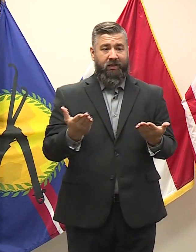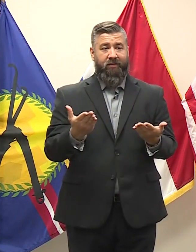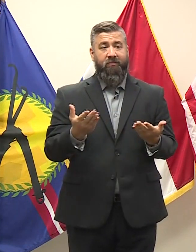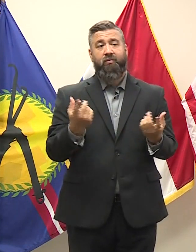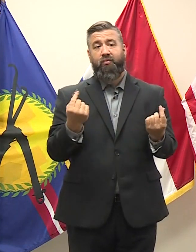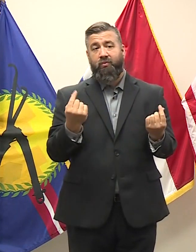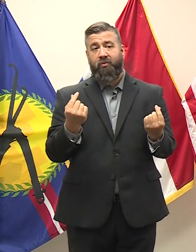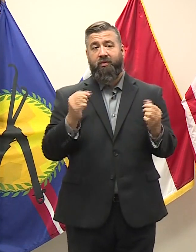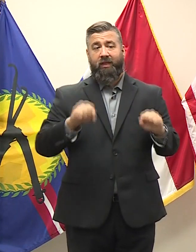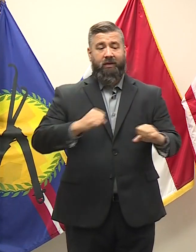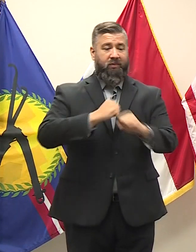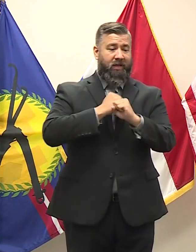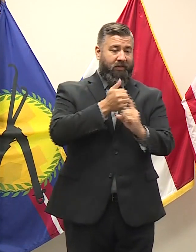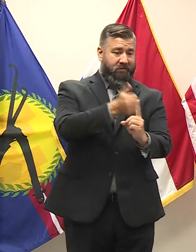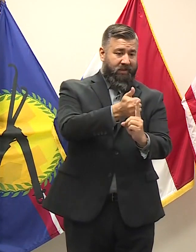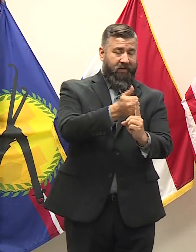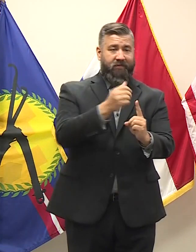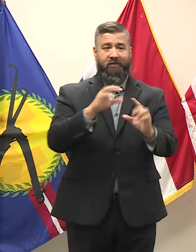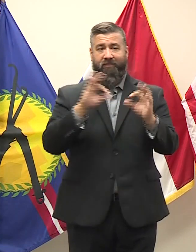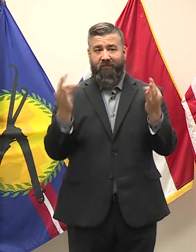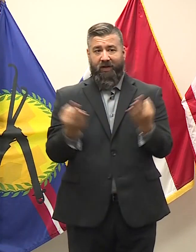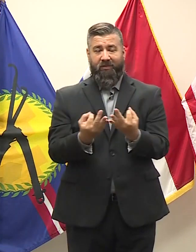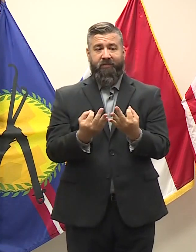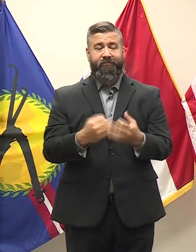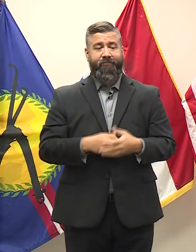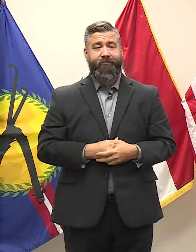themselves and their loved ones and the people that come into their places of business.